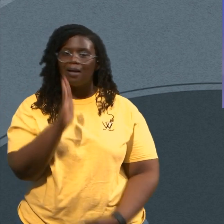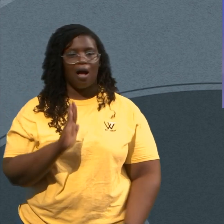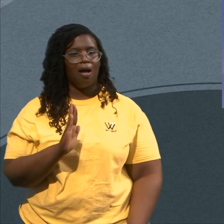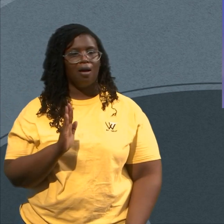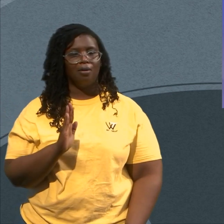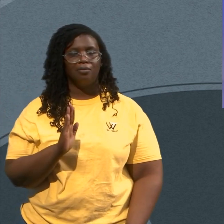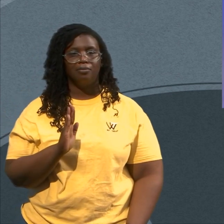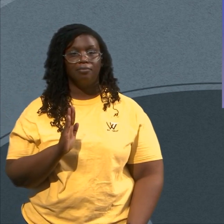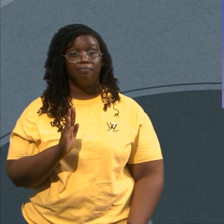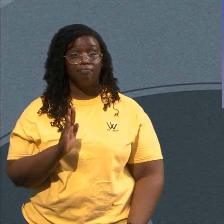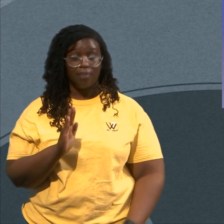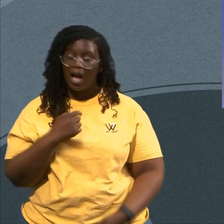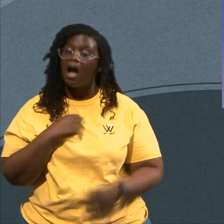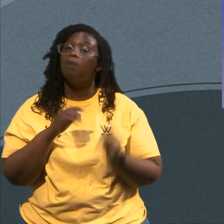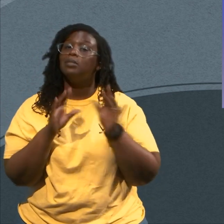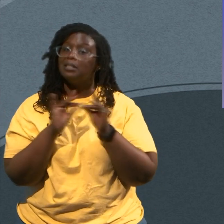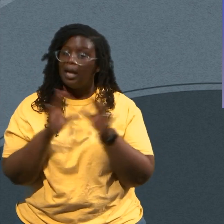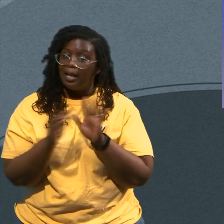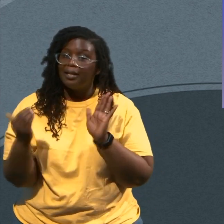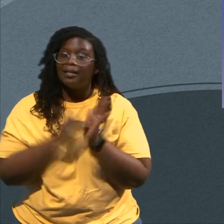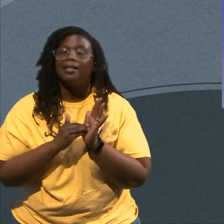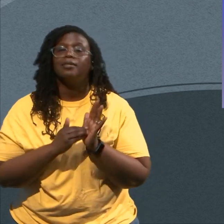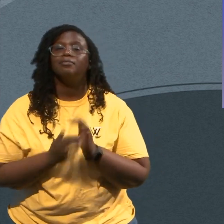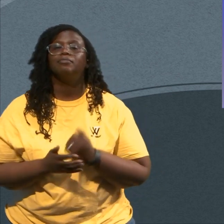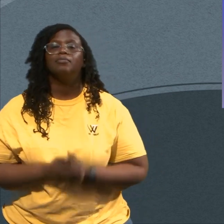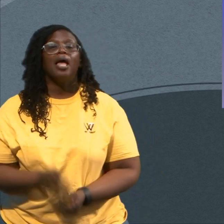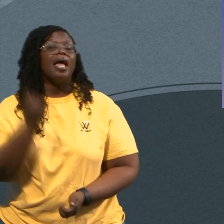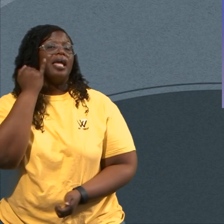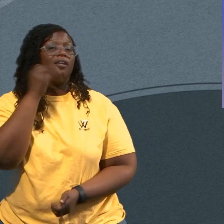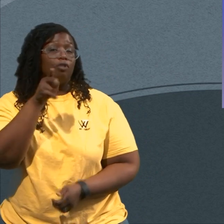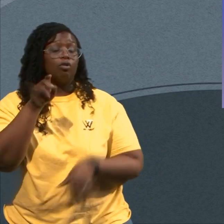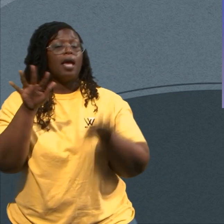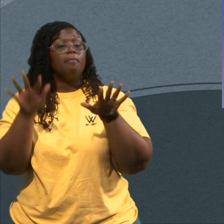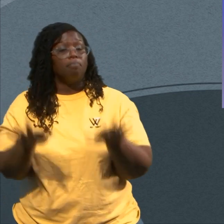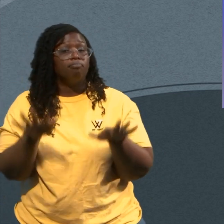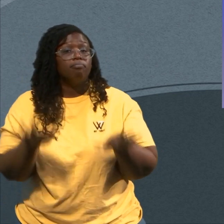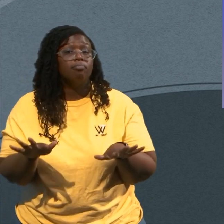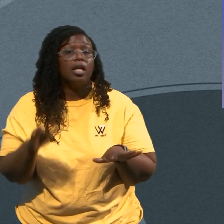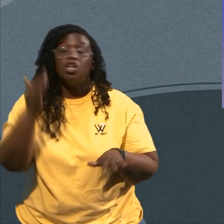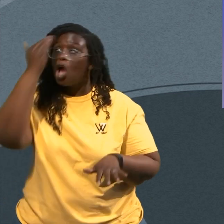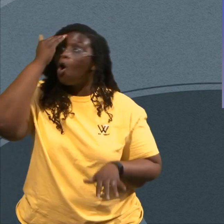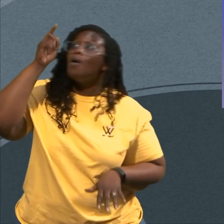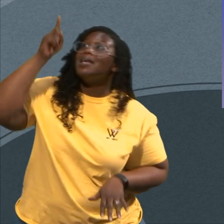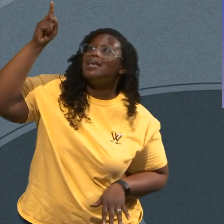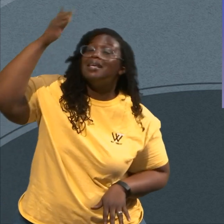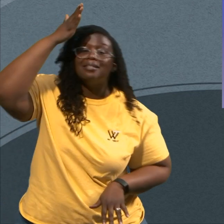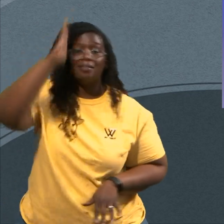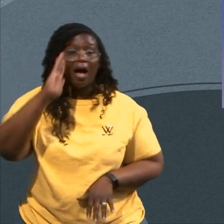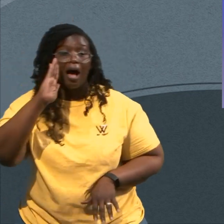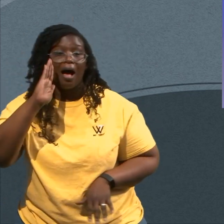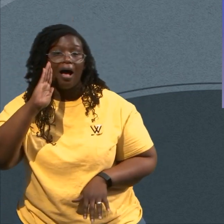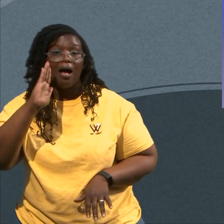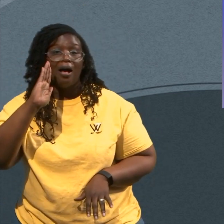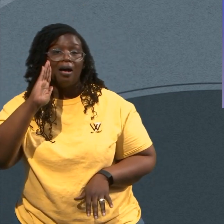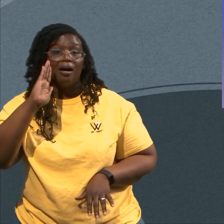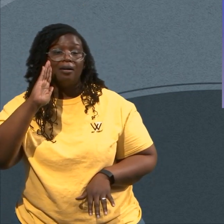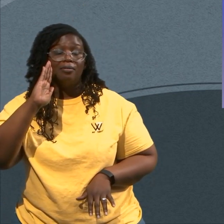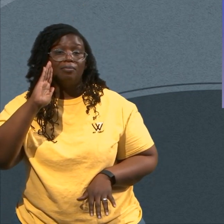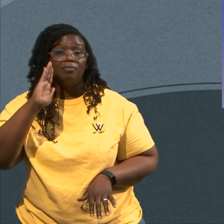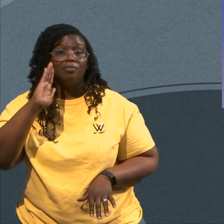Okay I Need To Say It For You Y'all Missed It If You Can Be Still And Know That You Are God It Is Evident Know That He Is God It